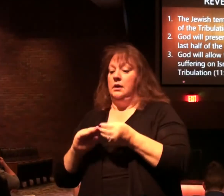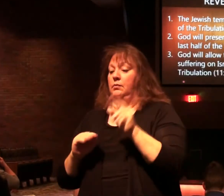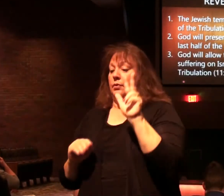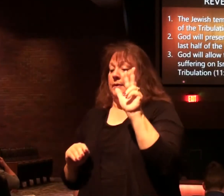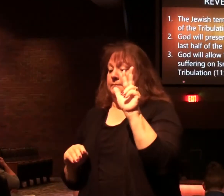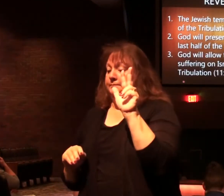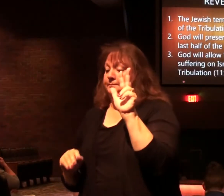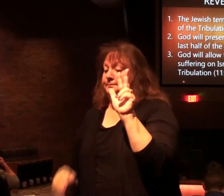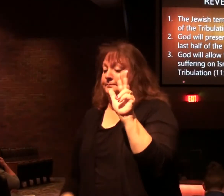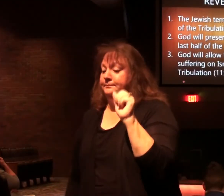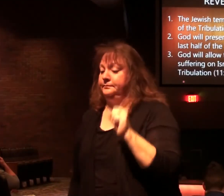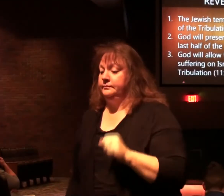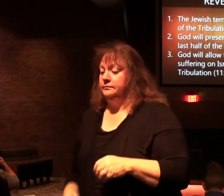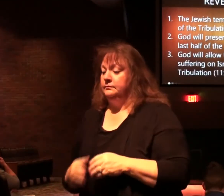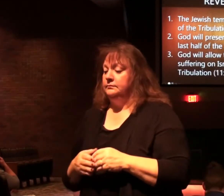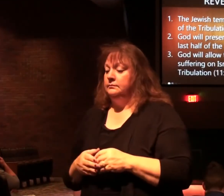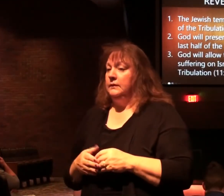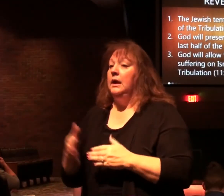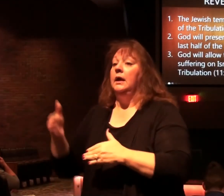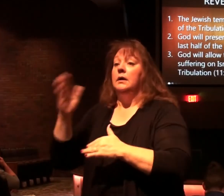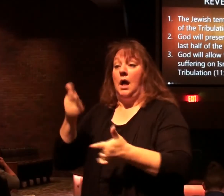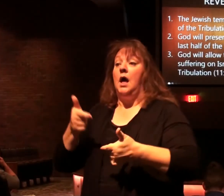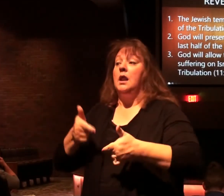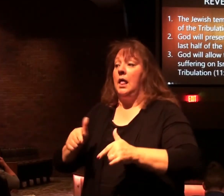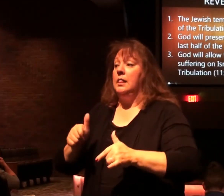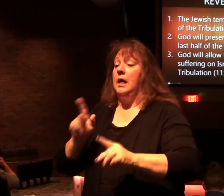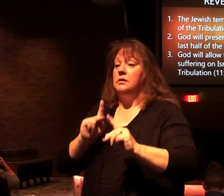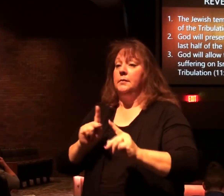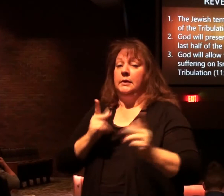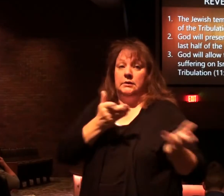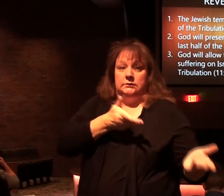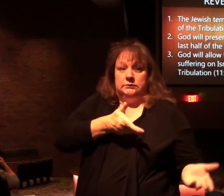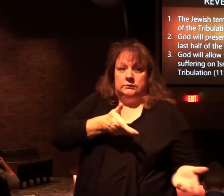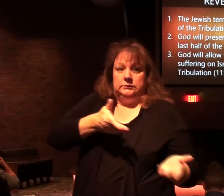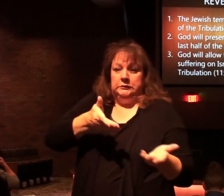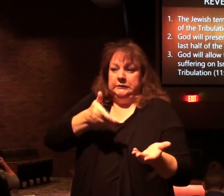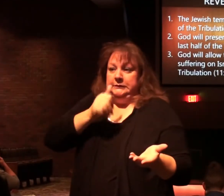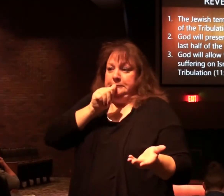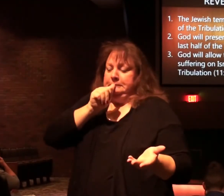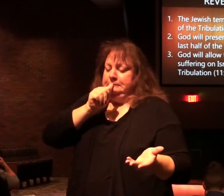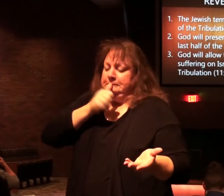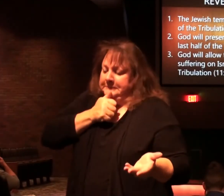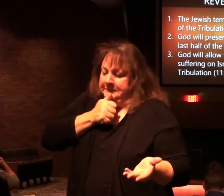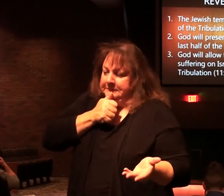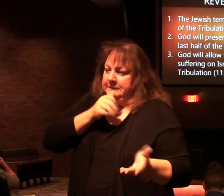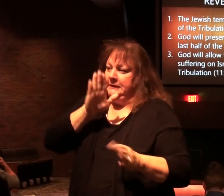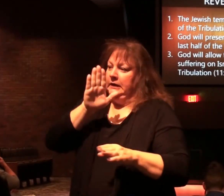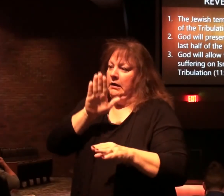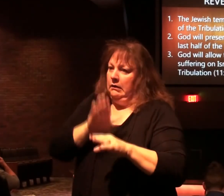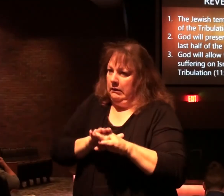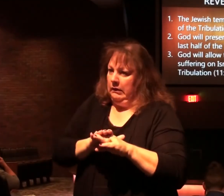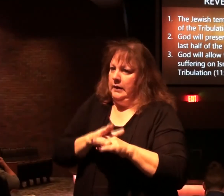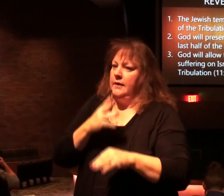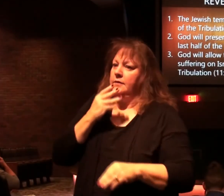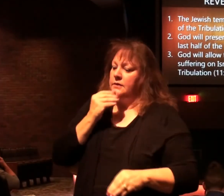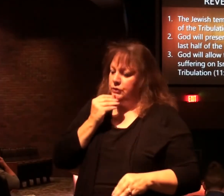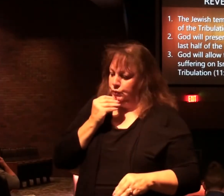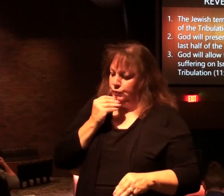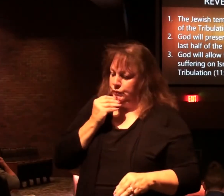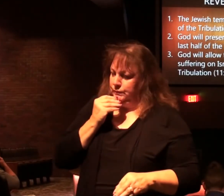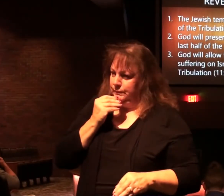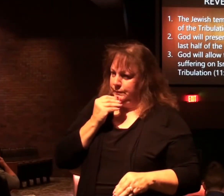if you would. God will allow the nations to bring great suffering on Israel during the last half of the tribulation.